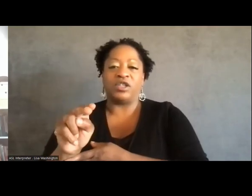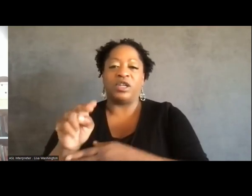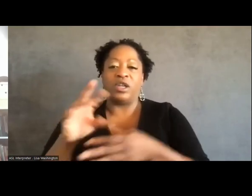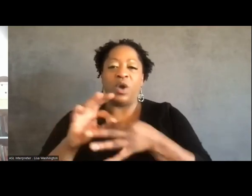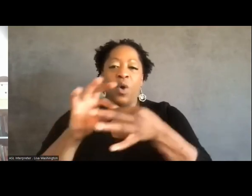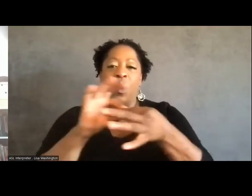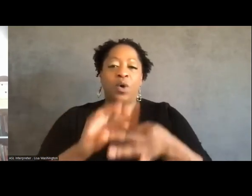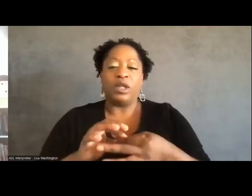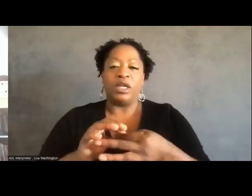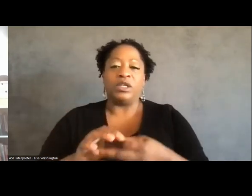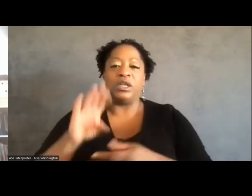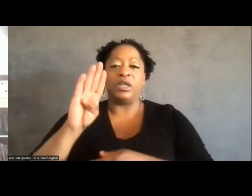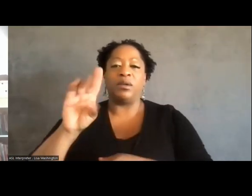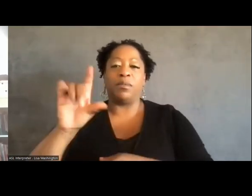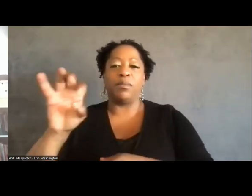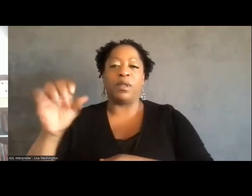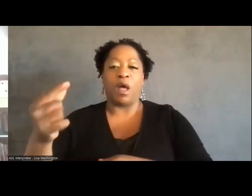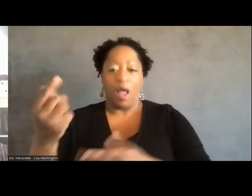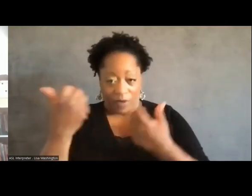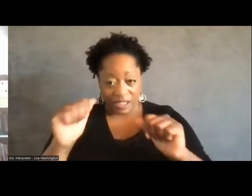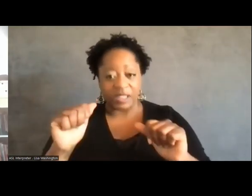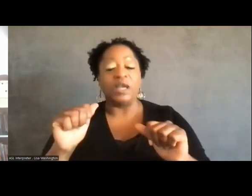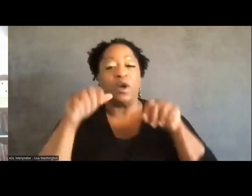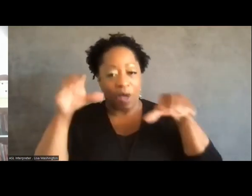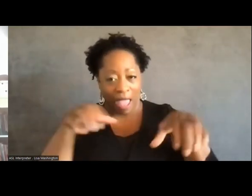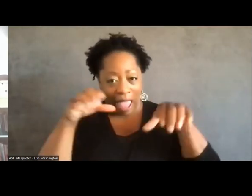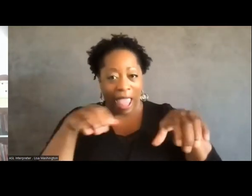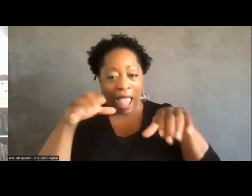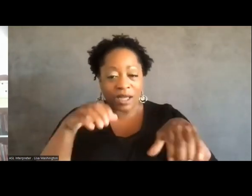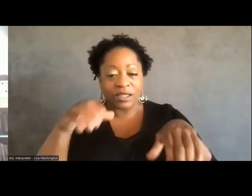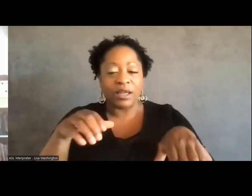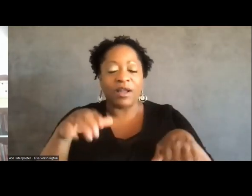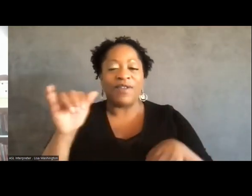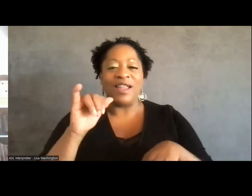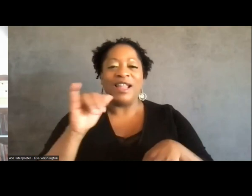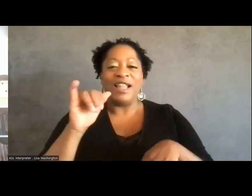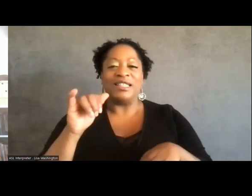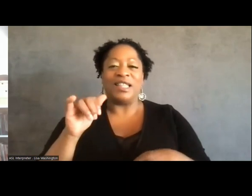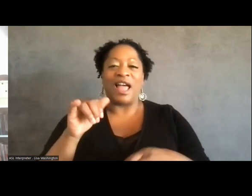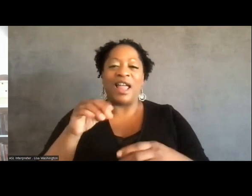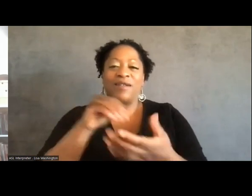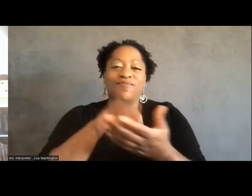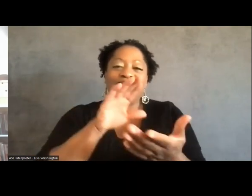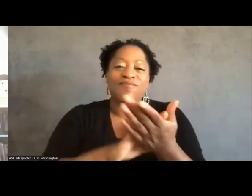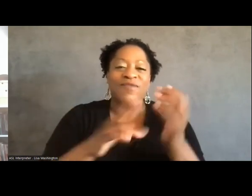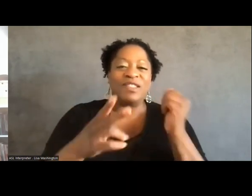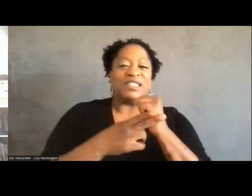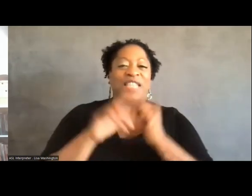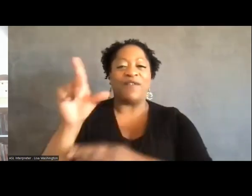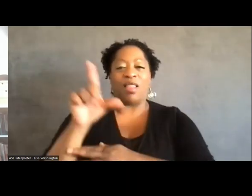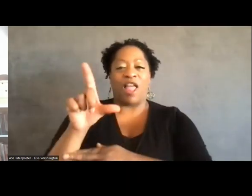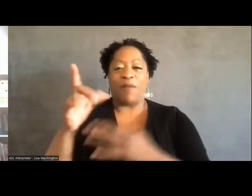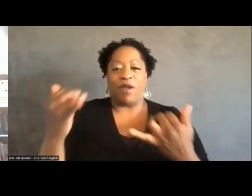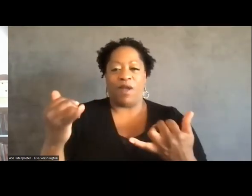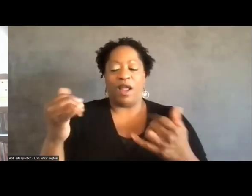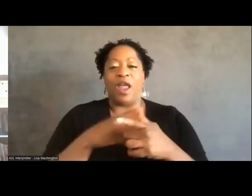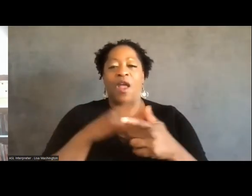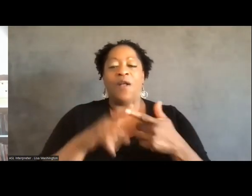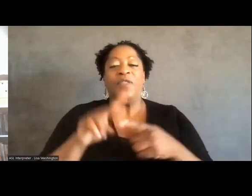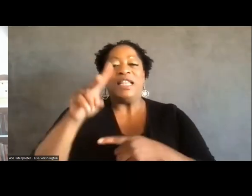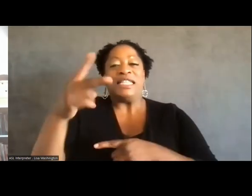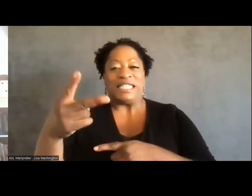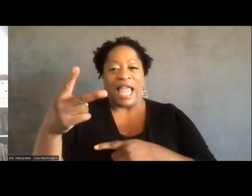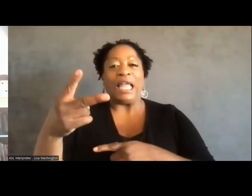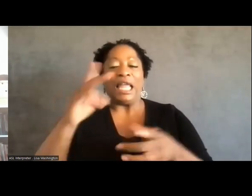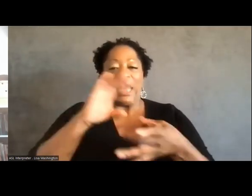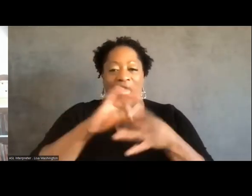which still is up and acts as a bit of an archive right now. And then I'm going to drop another one right